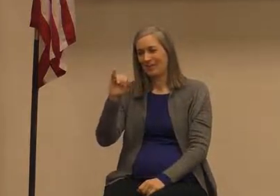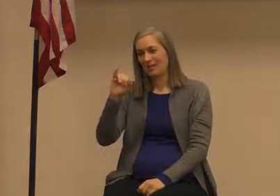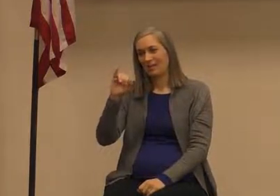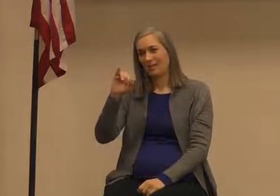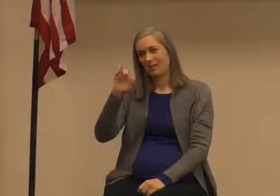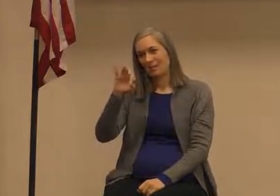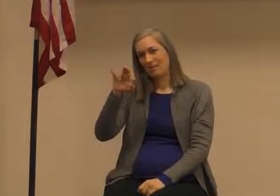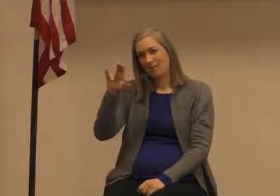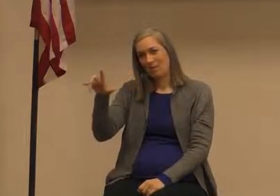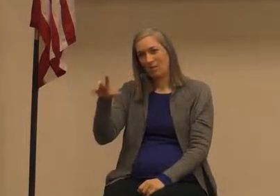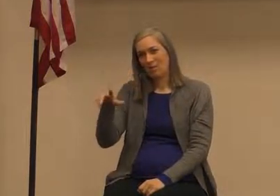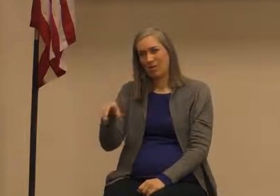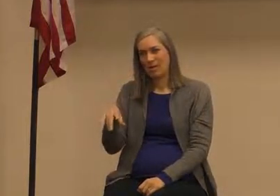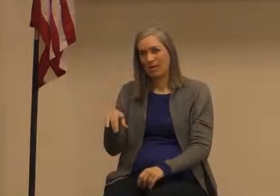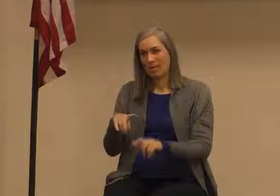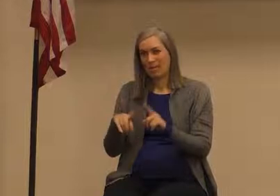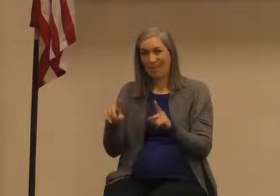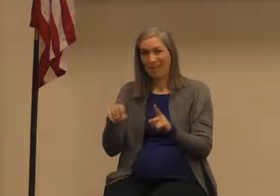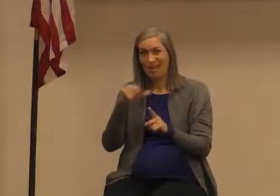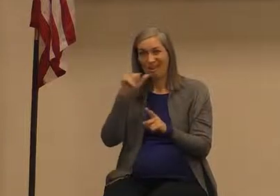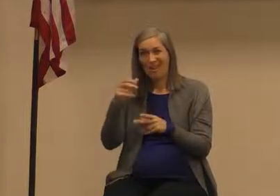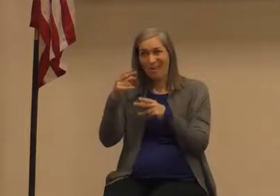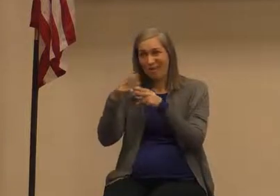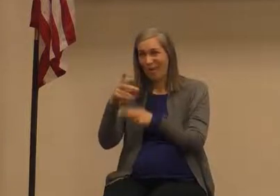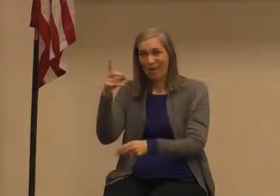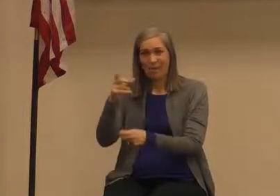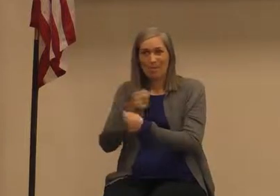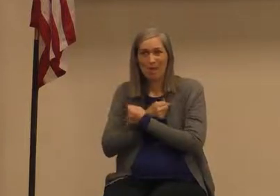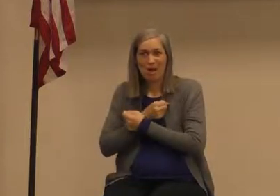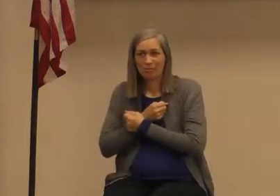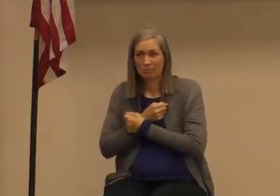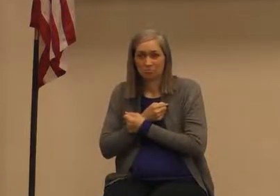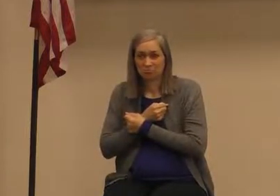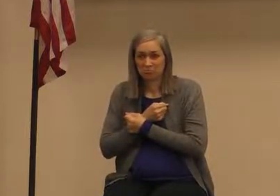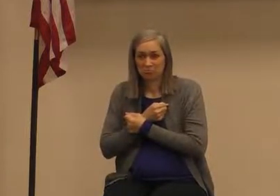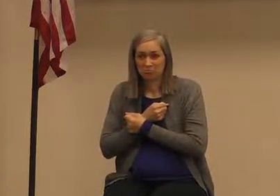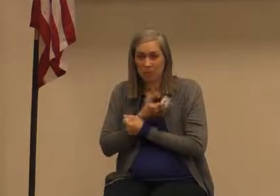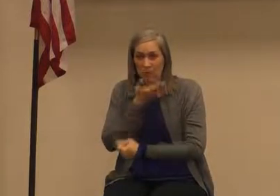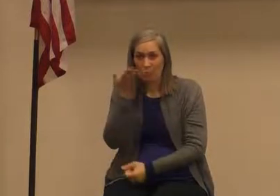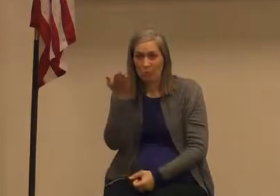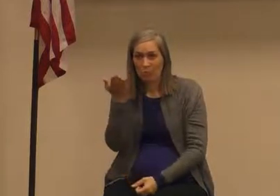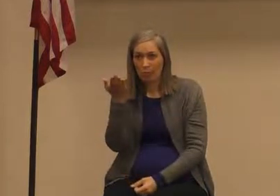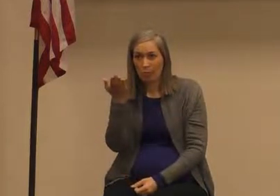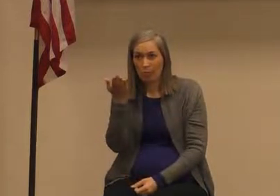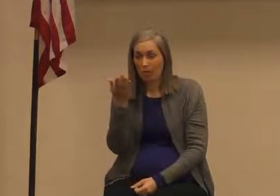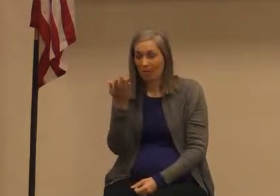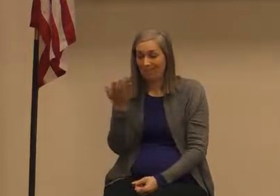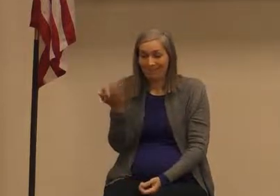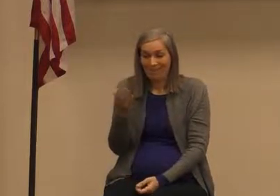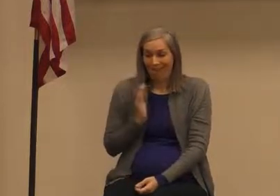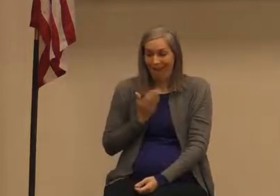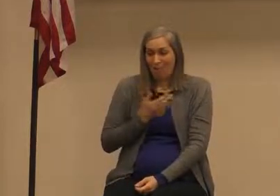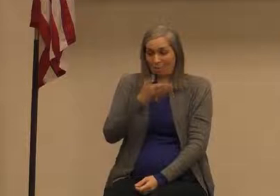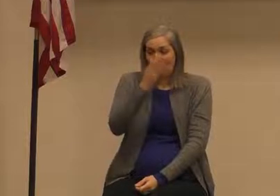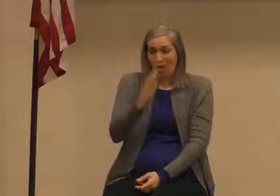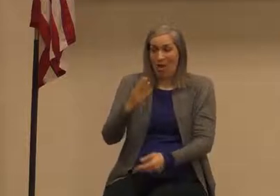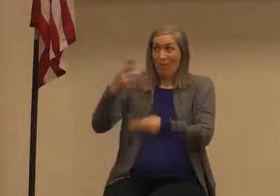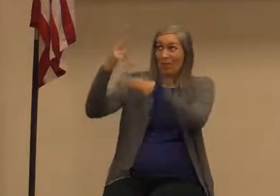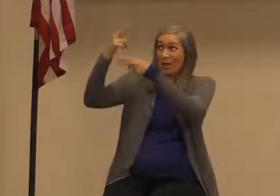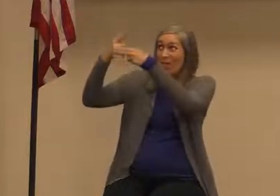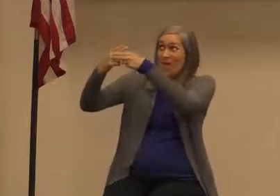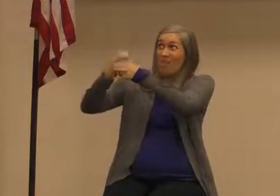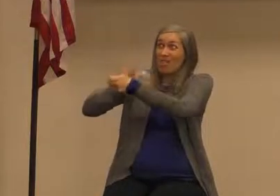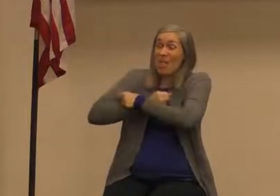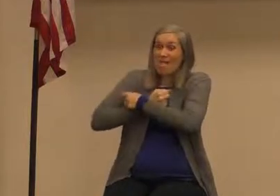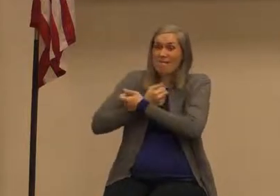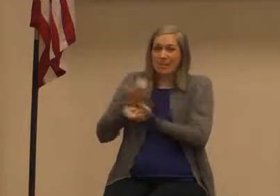that's not really a thing kind of curiously enough we know our God as love do we not now what does that tell